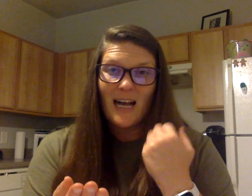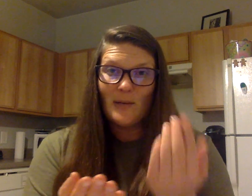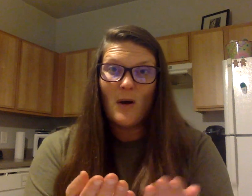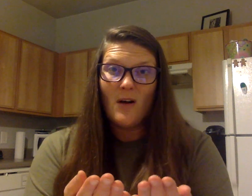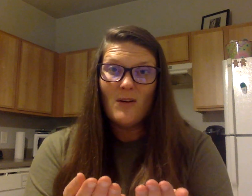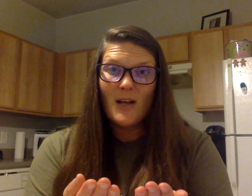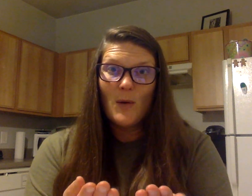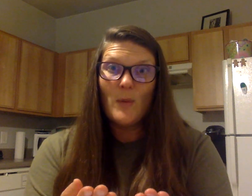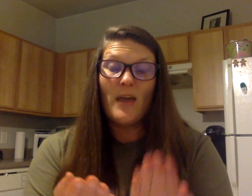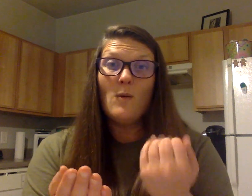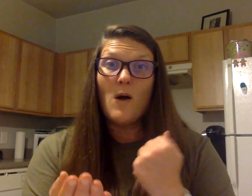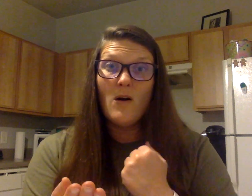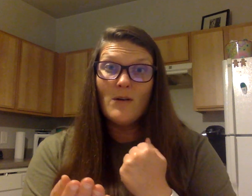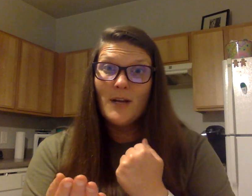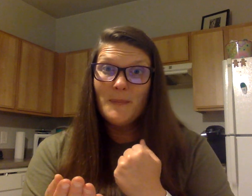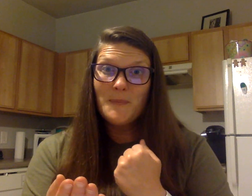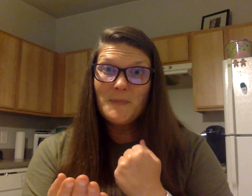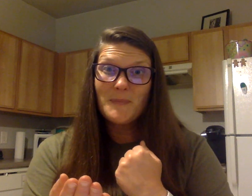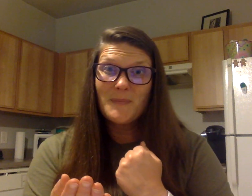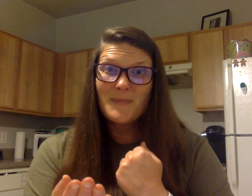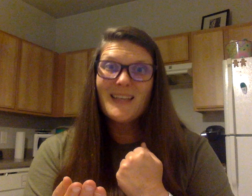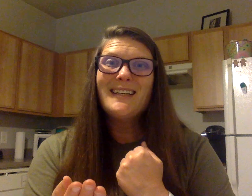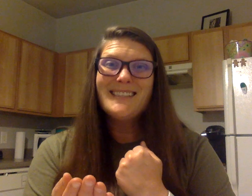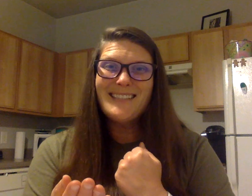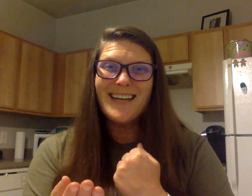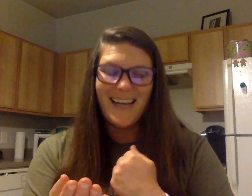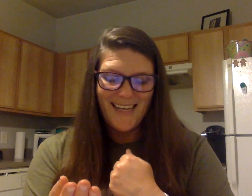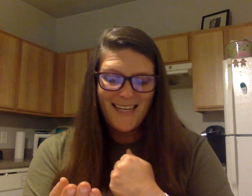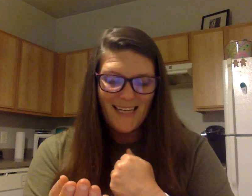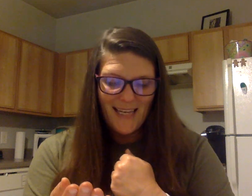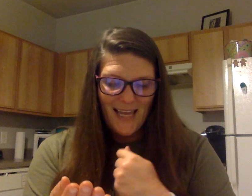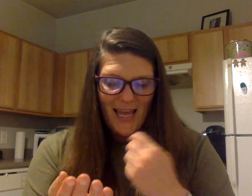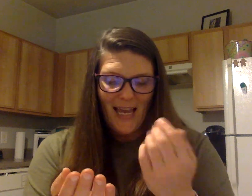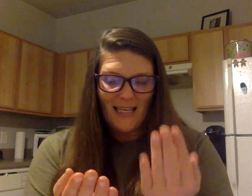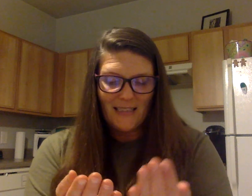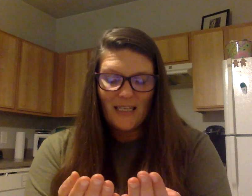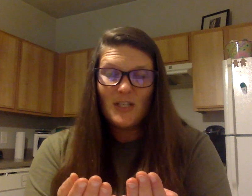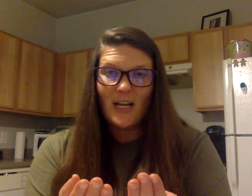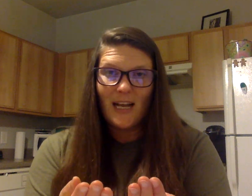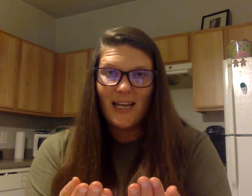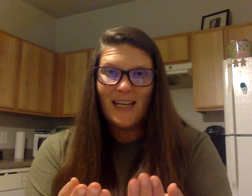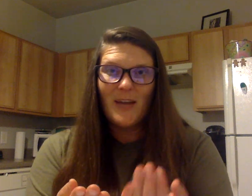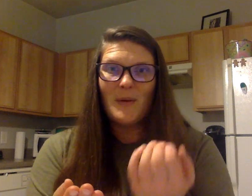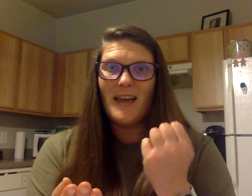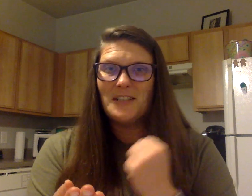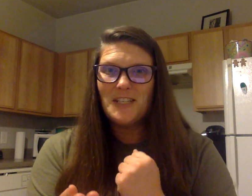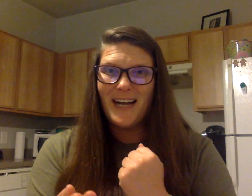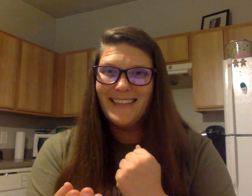Sidewalk without walk. Side. And sunshine without shine.